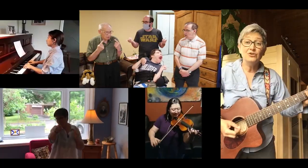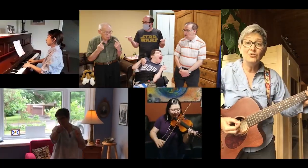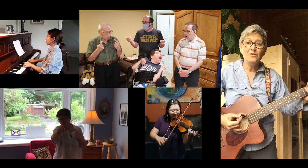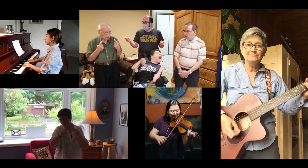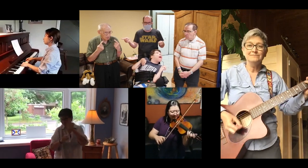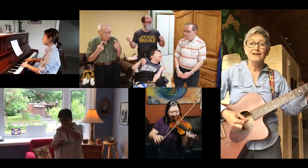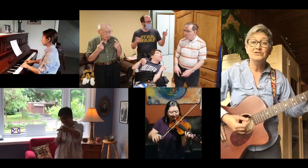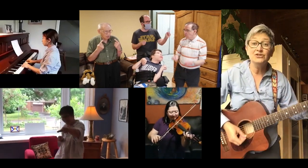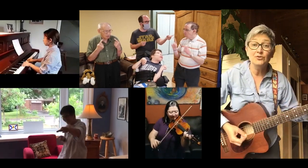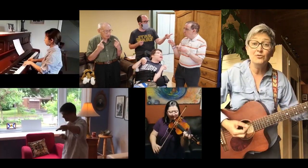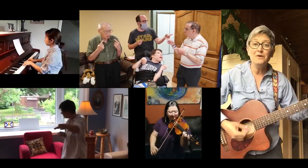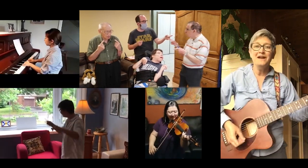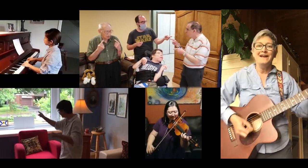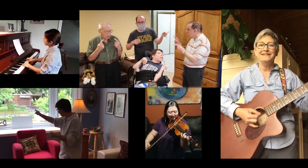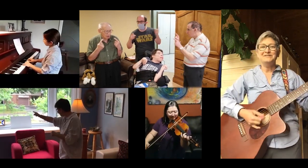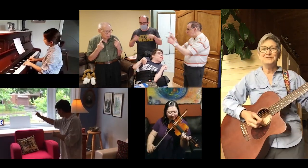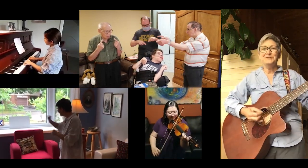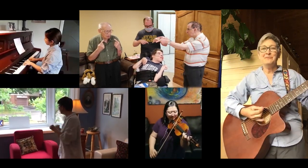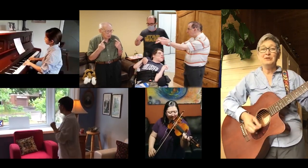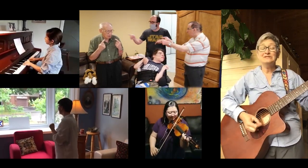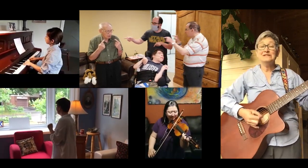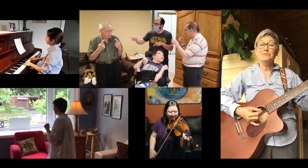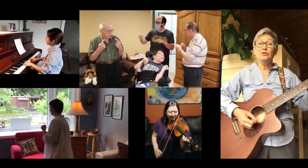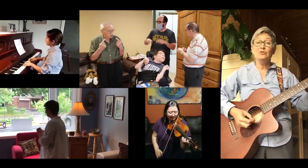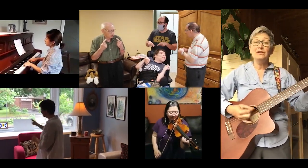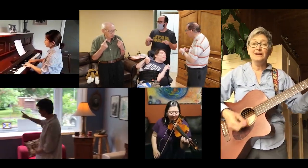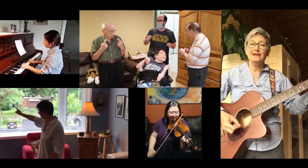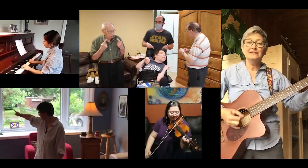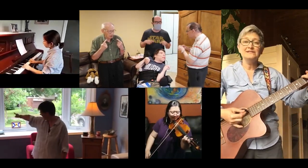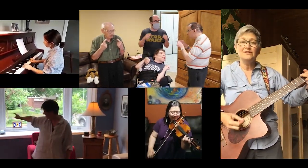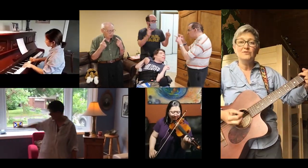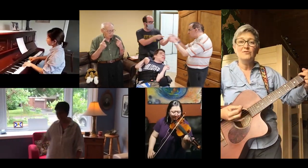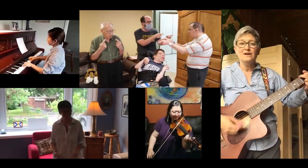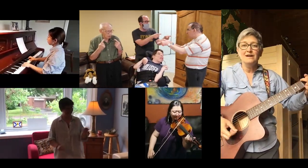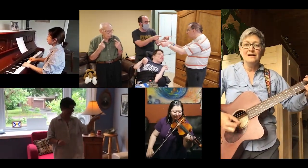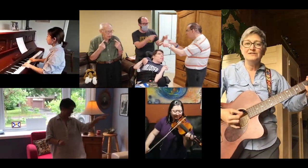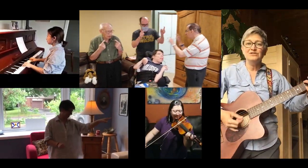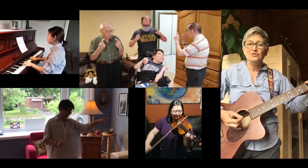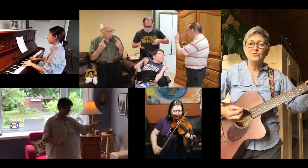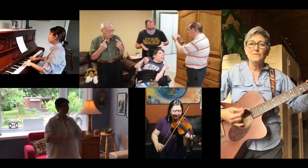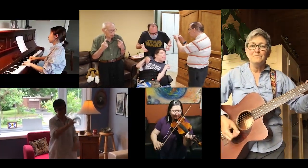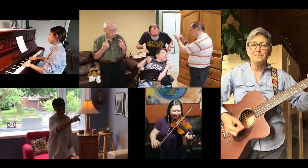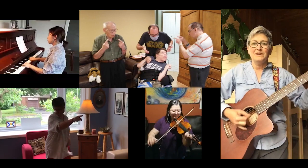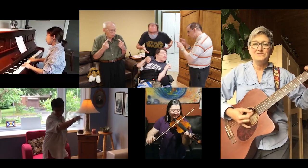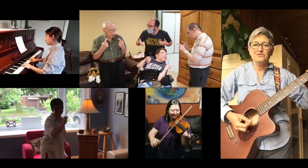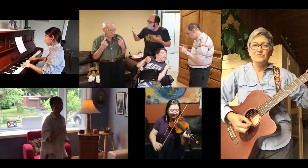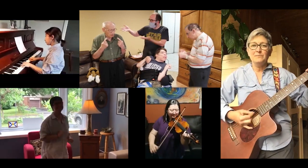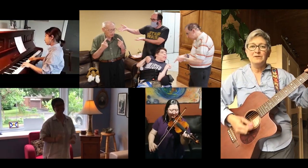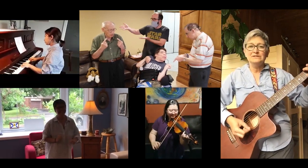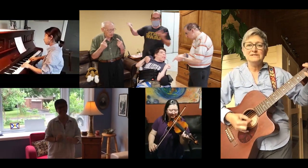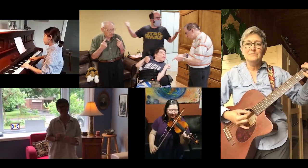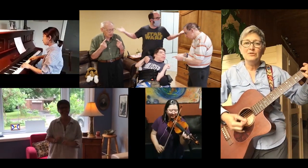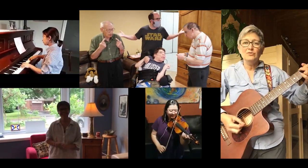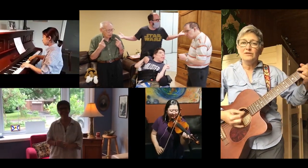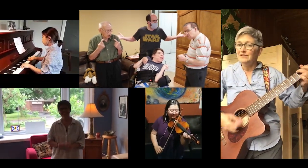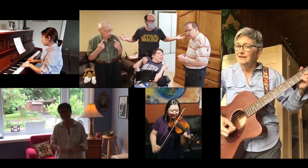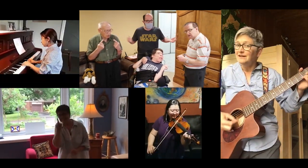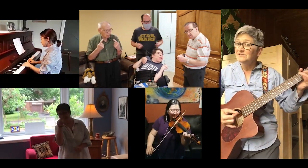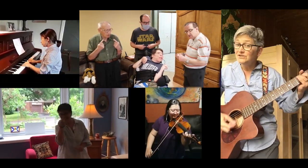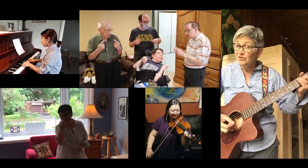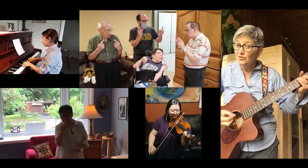It's you, it's you, it's you that builds community It's you, it's you, it's you that builds